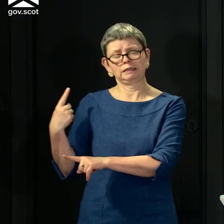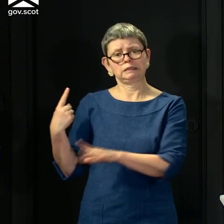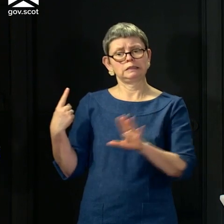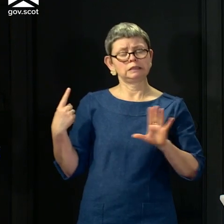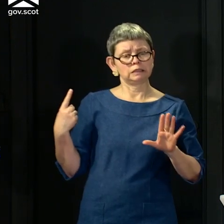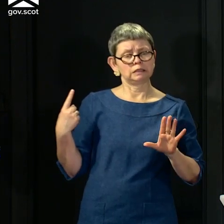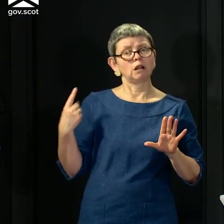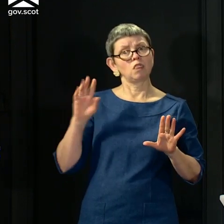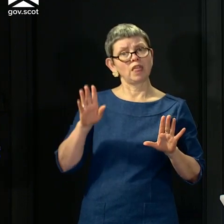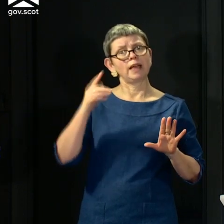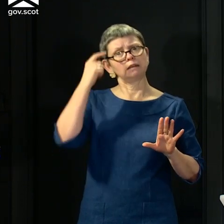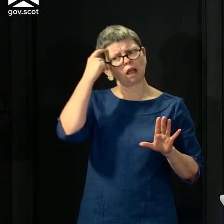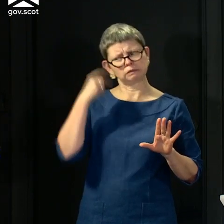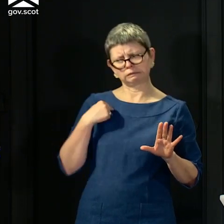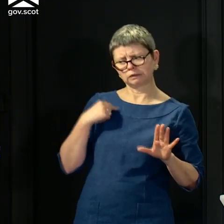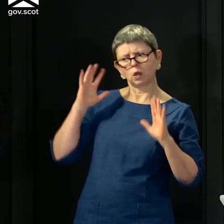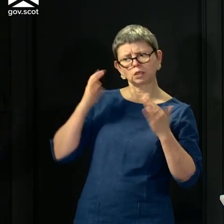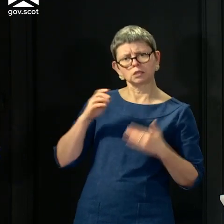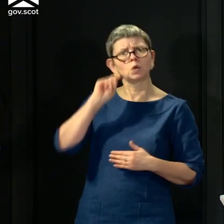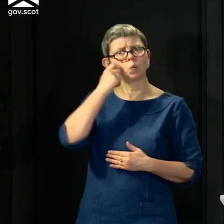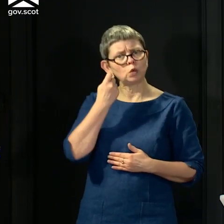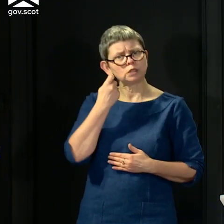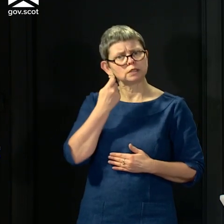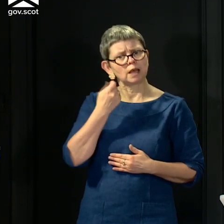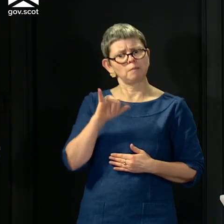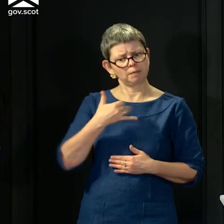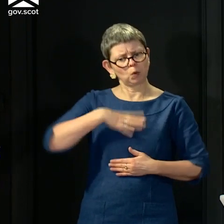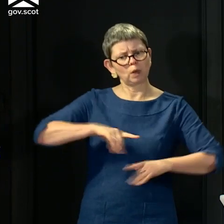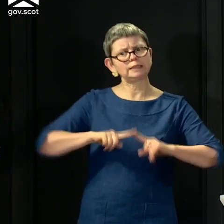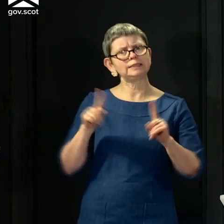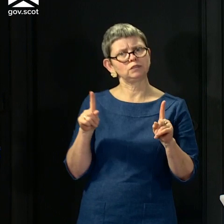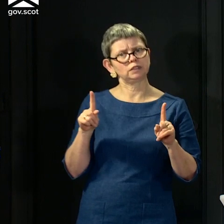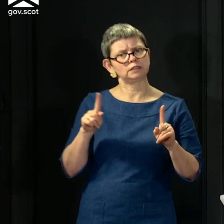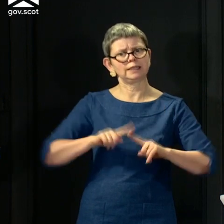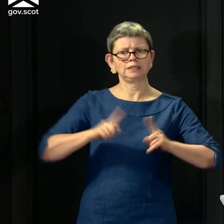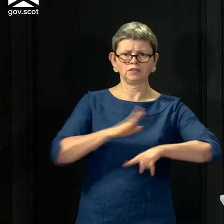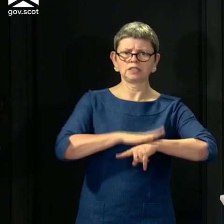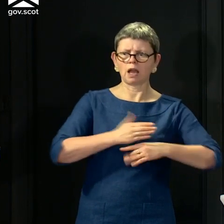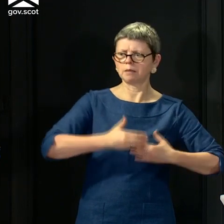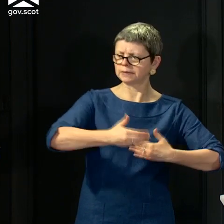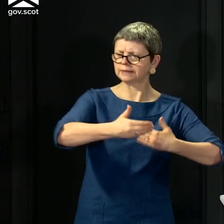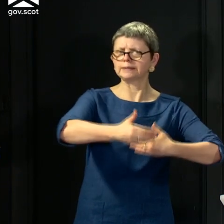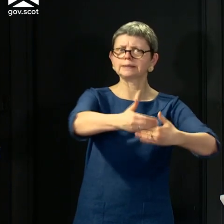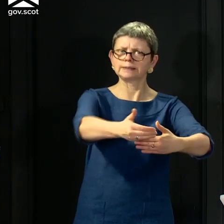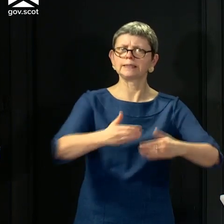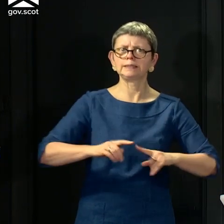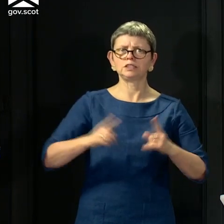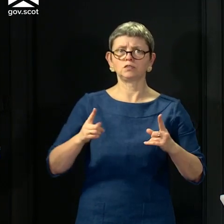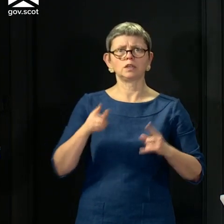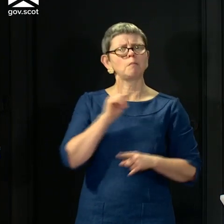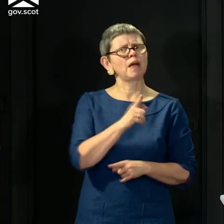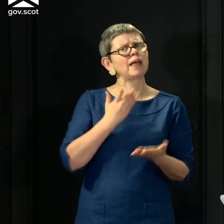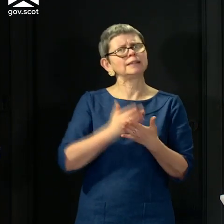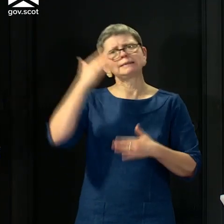margins, then clearly I would be concerned about that and be looking to do something different and at a different pace in Scotland. But that, at the moment, is hypothetical.